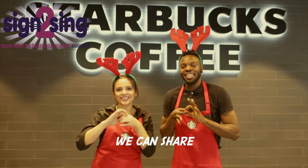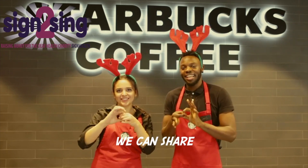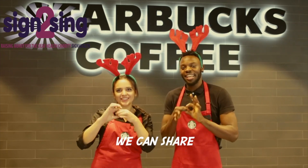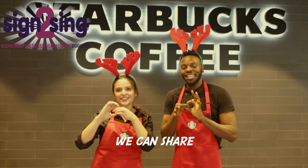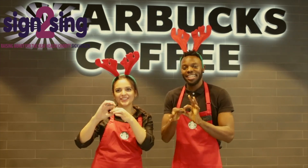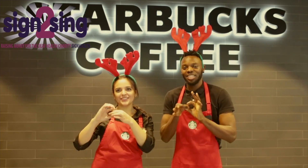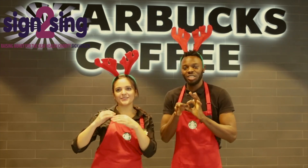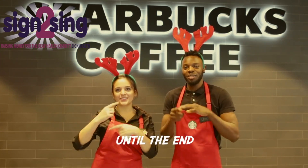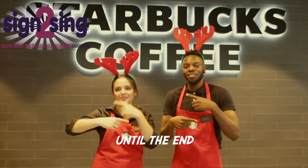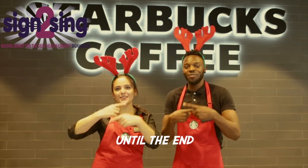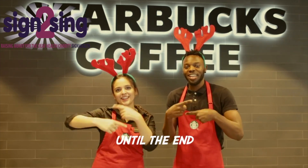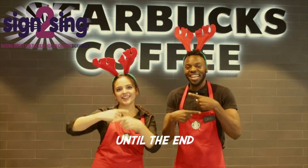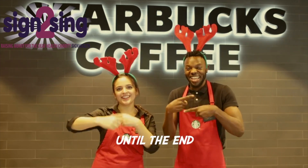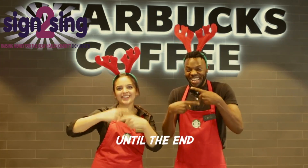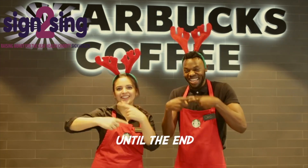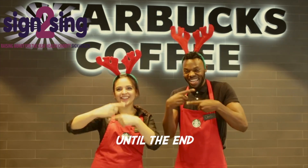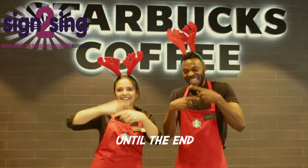share until the end